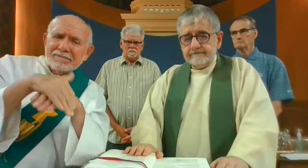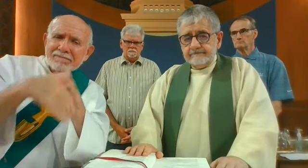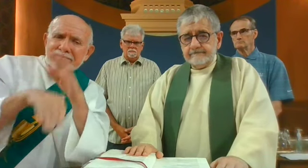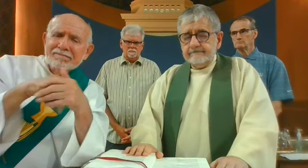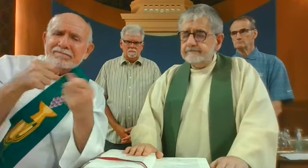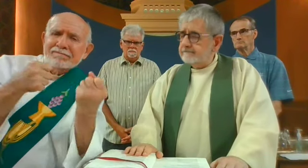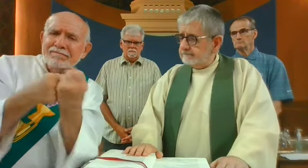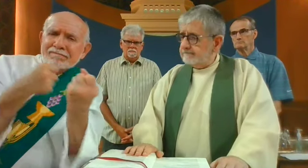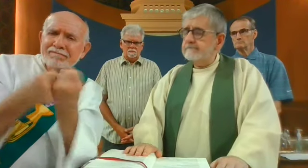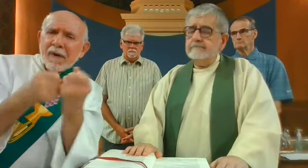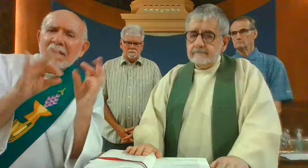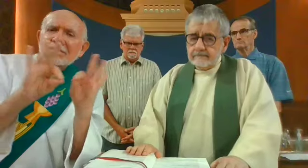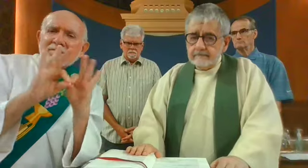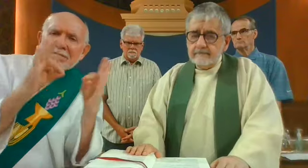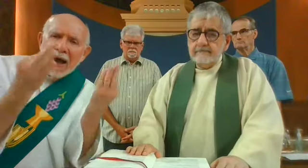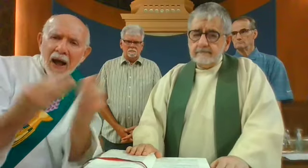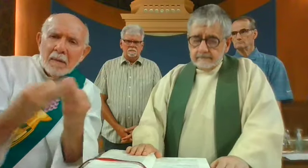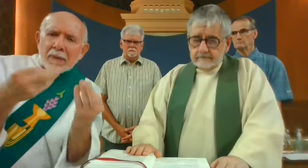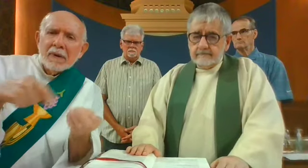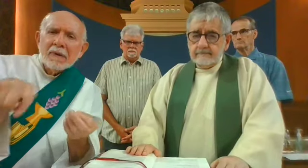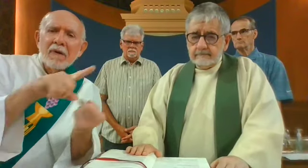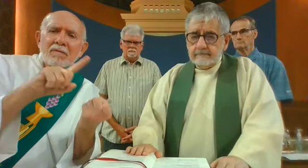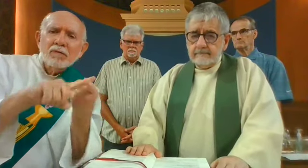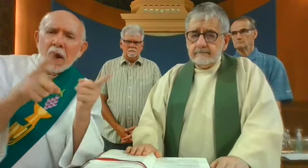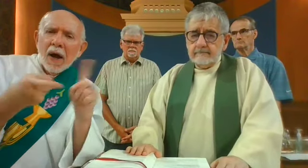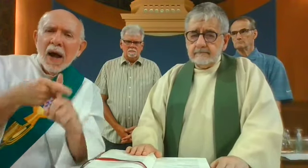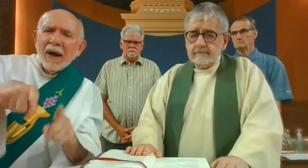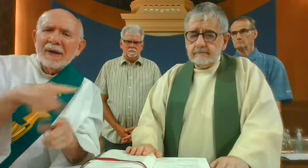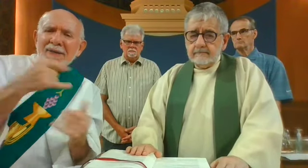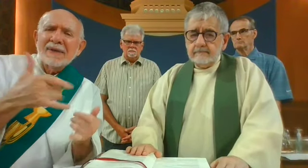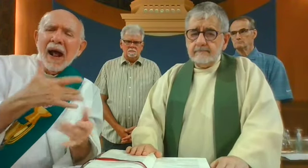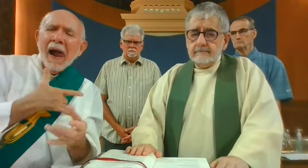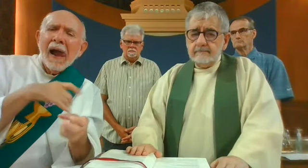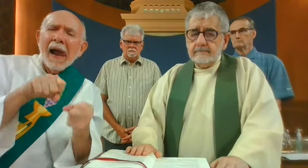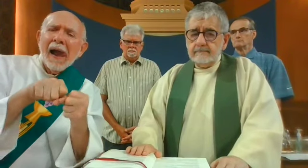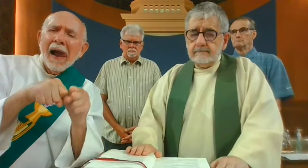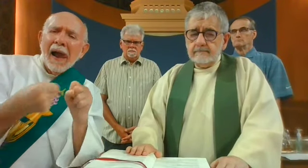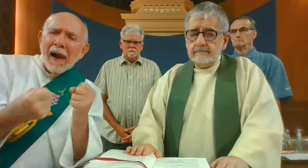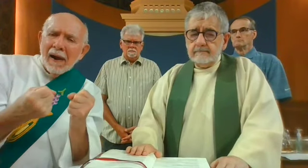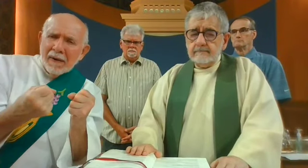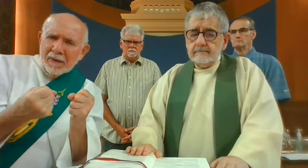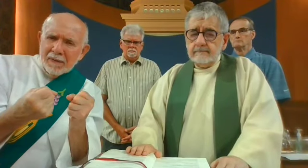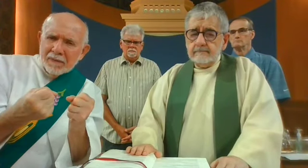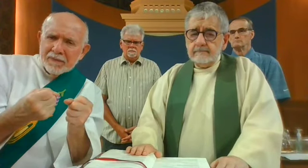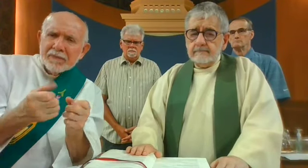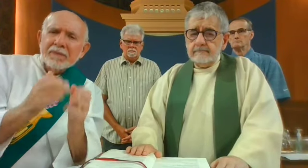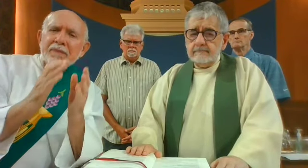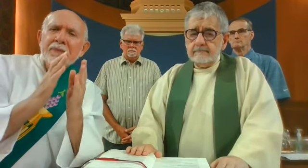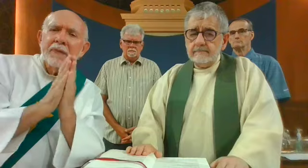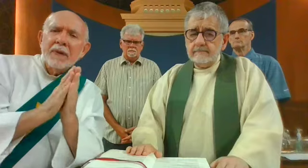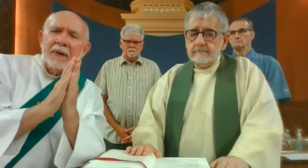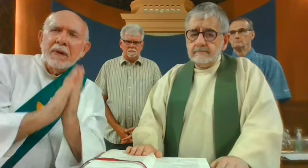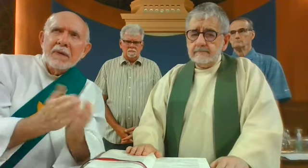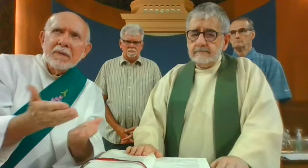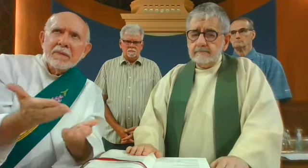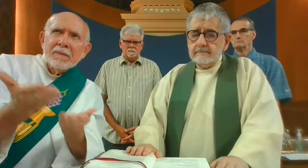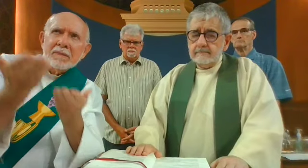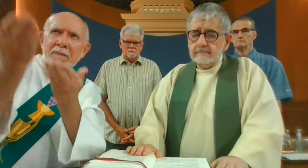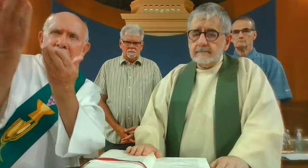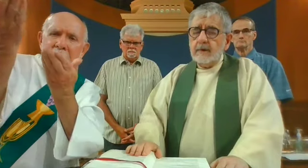his grace to comfort and support the family and friends who are now grieving and heartbroken. We pray to